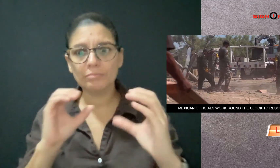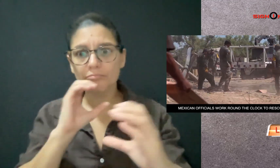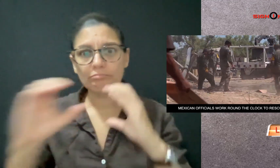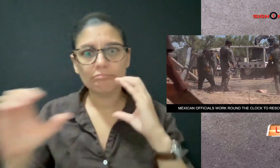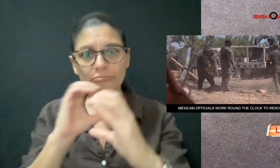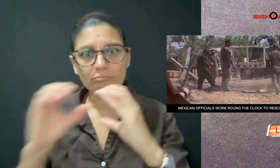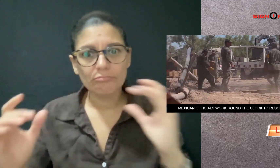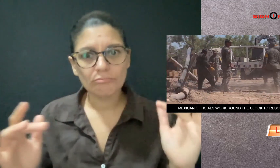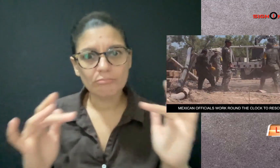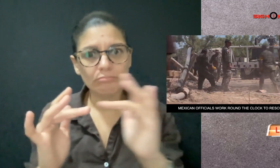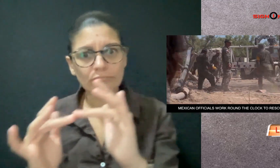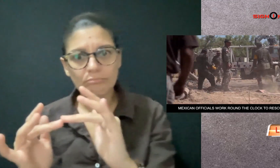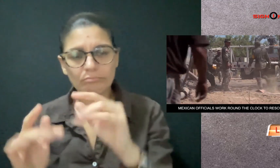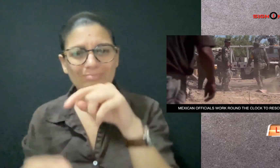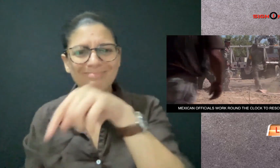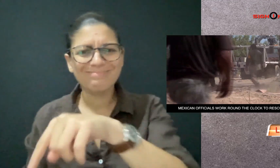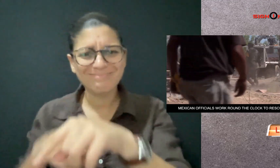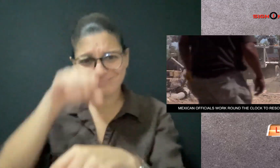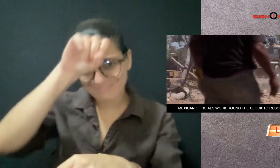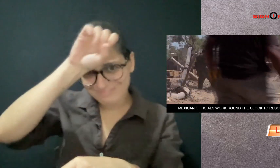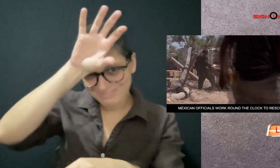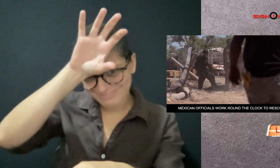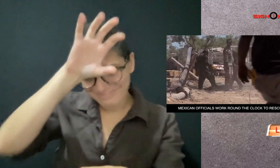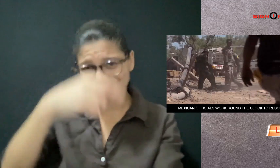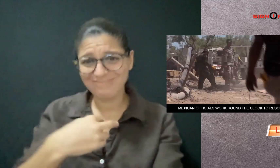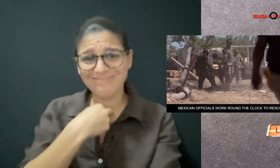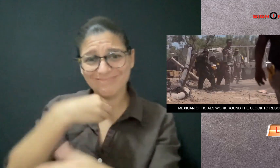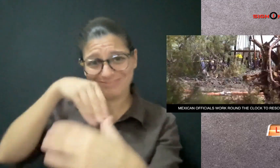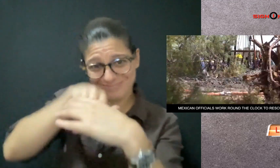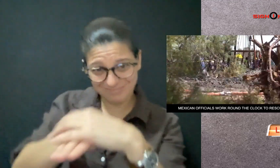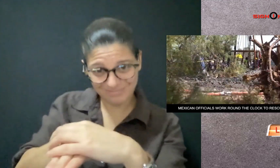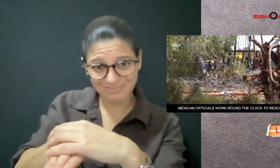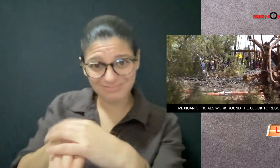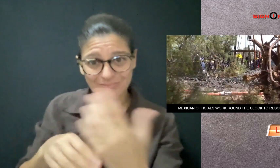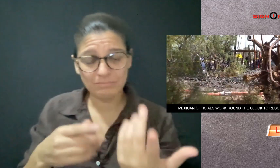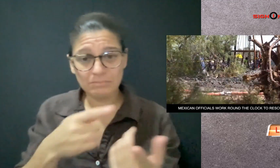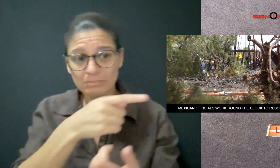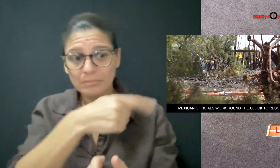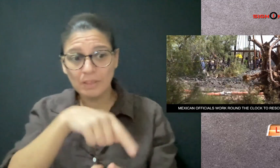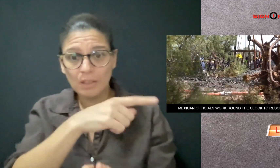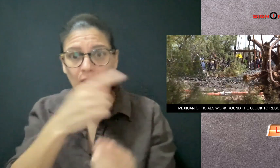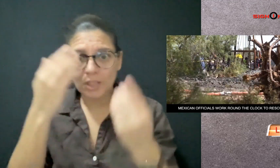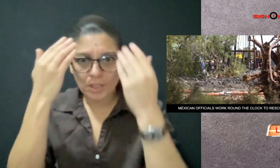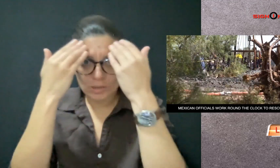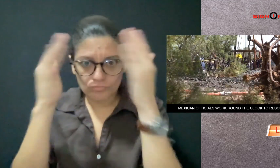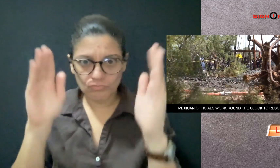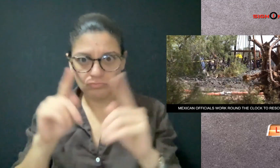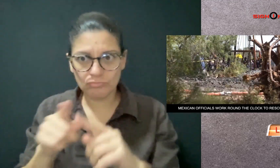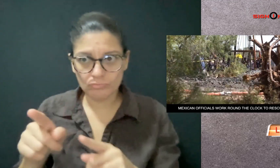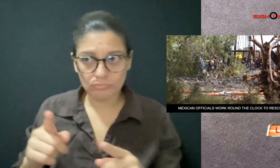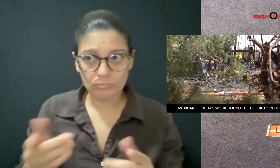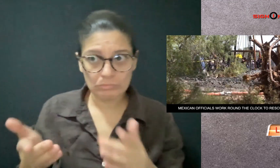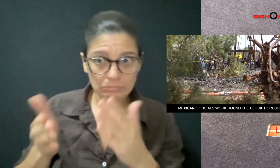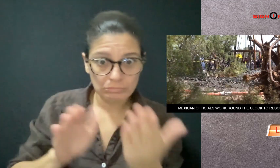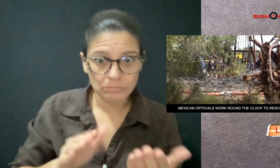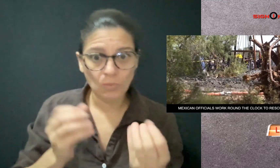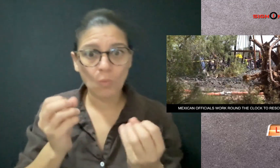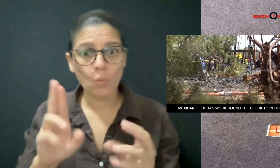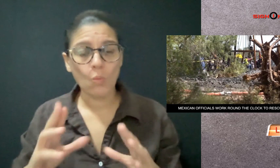There has been no communication with the trapped miners in days, so no one knows if they are dead or